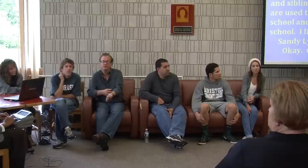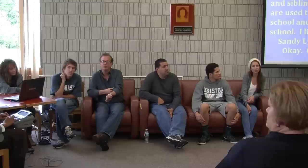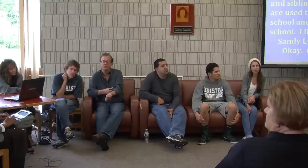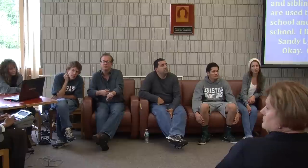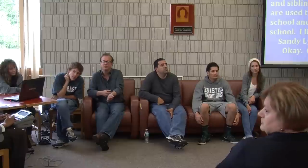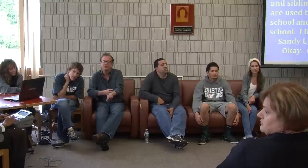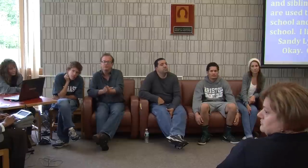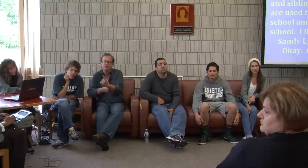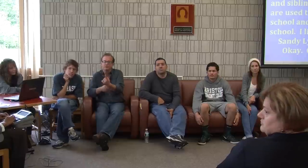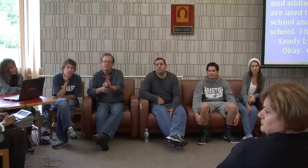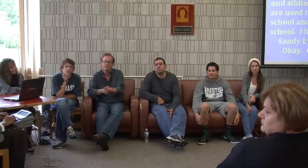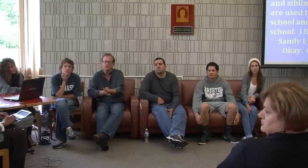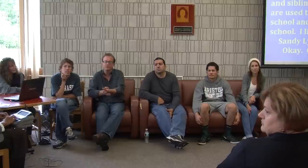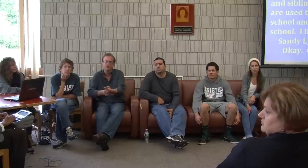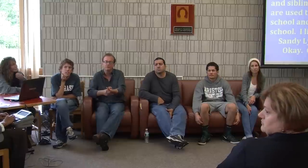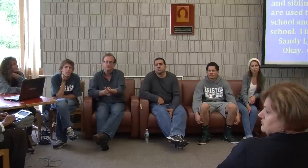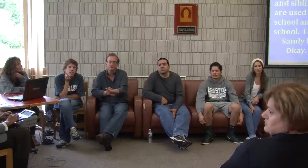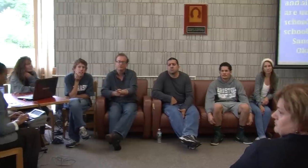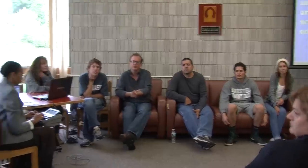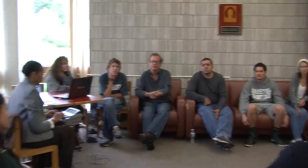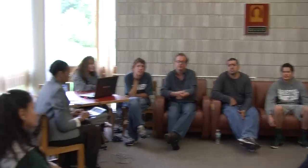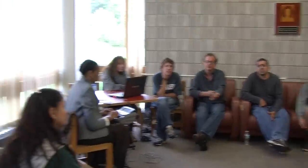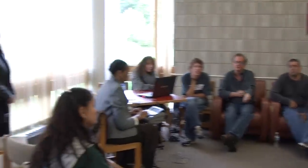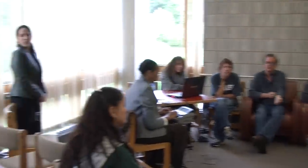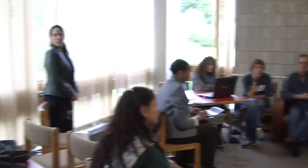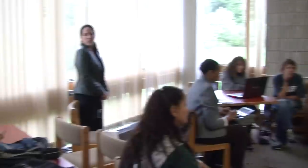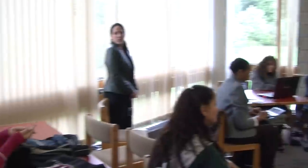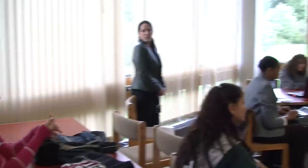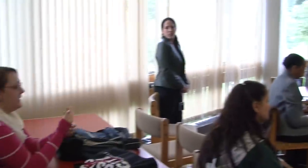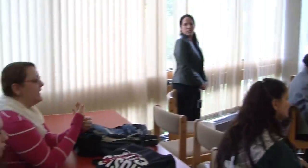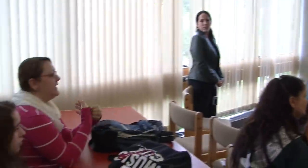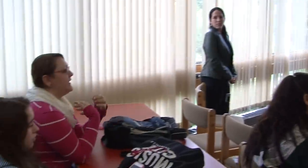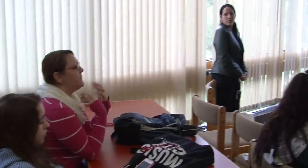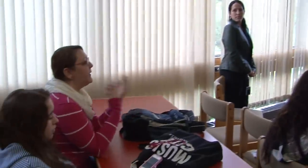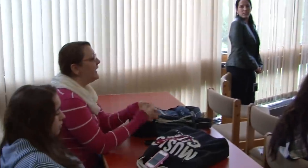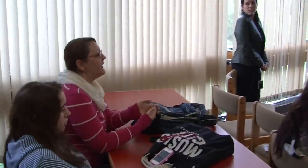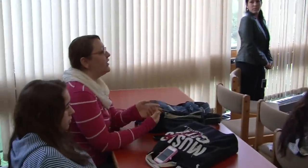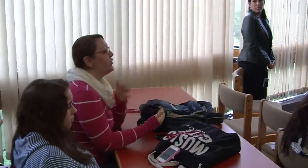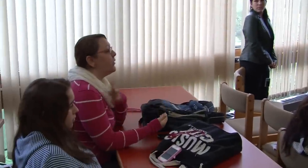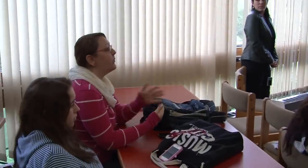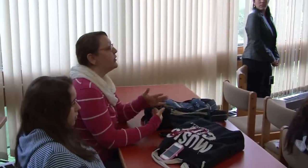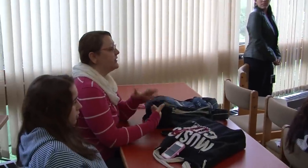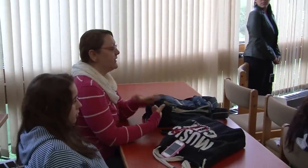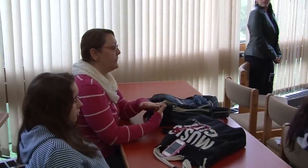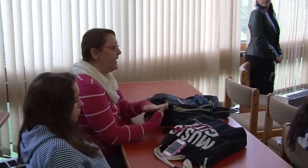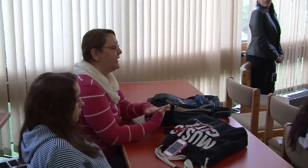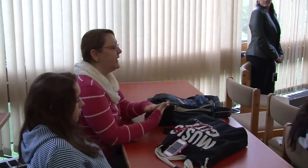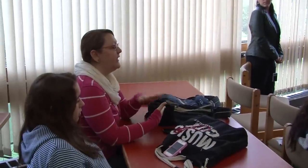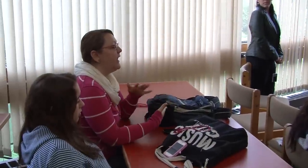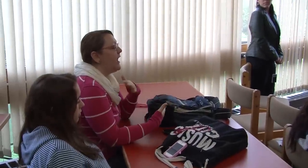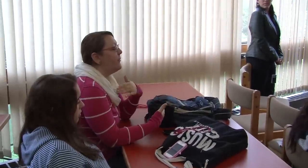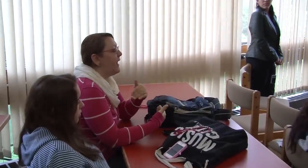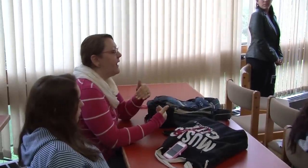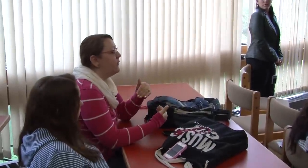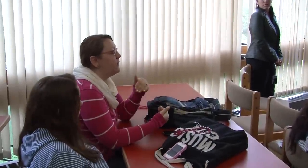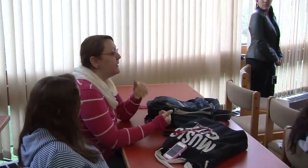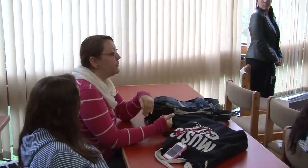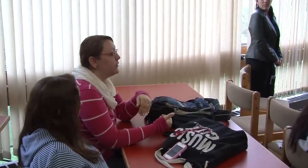Yes. I just wanted, I'm interested in the opinion, your personal opinion about people,